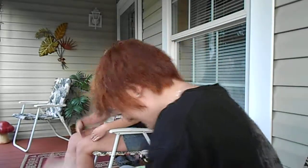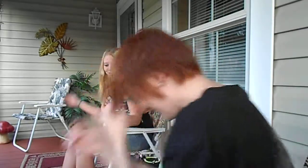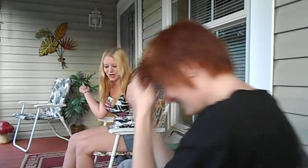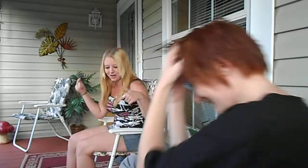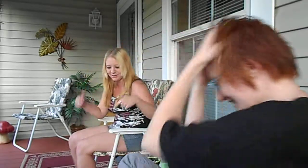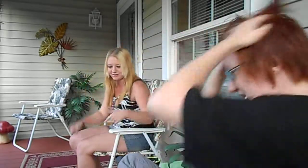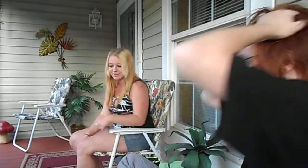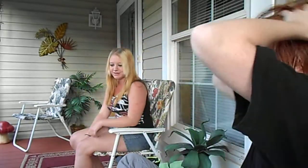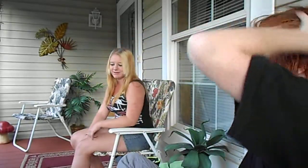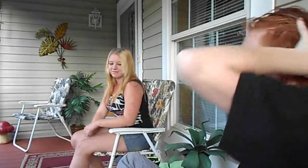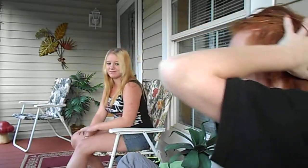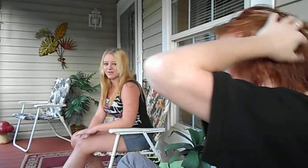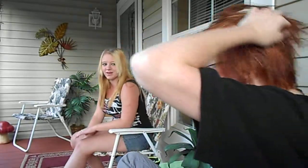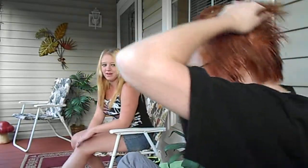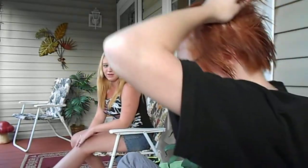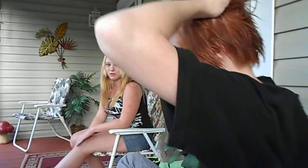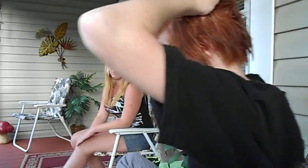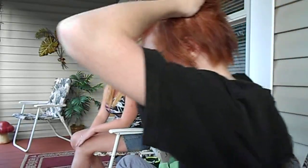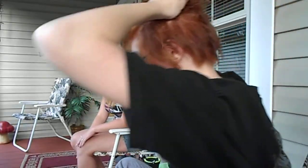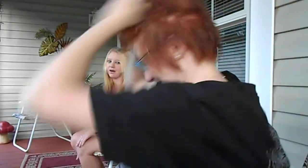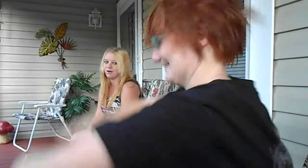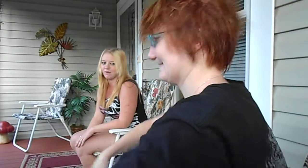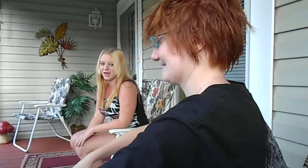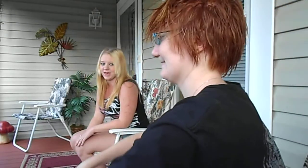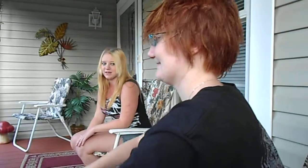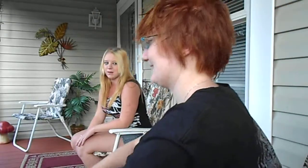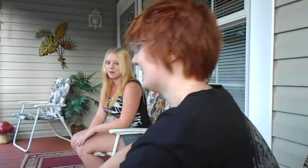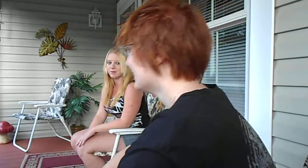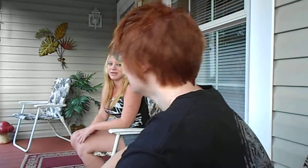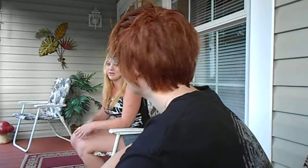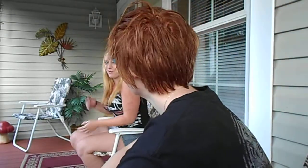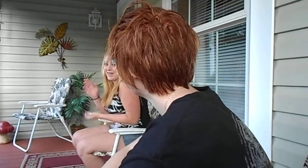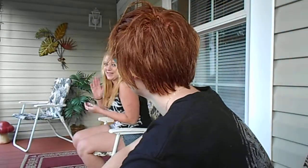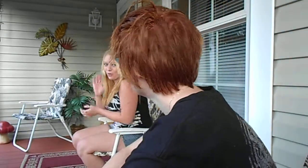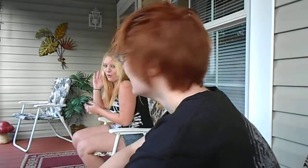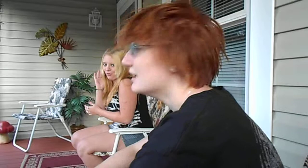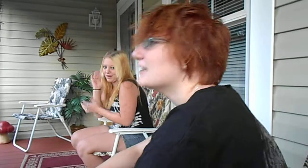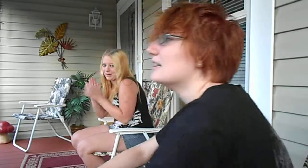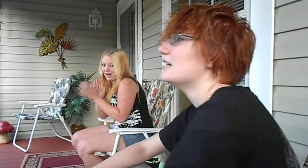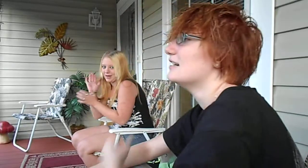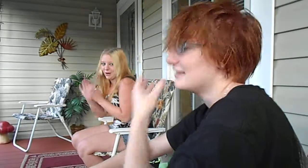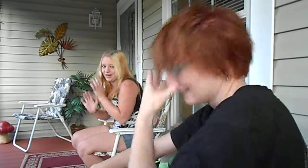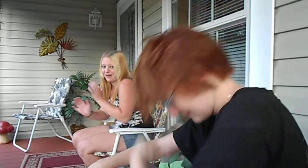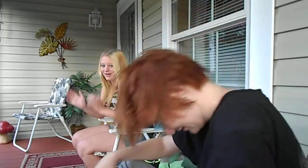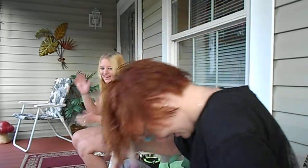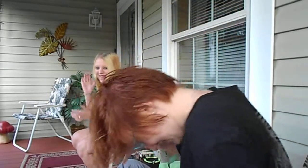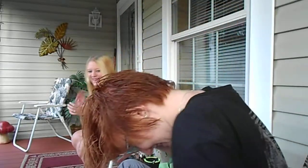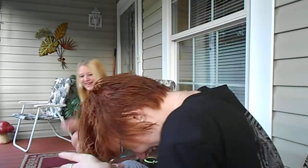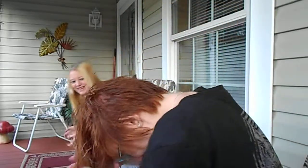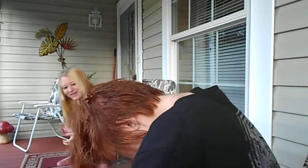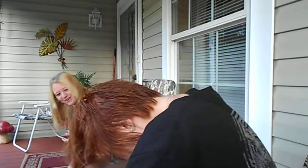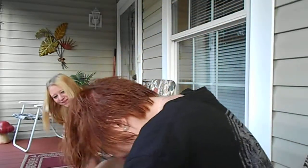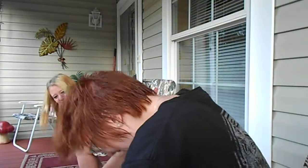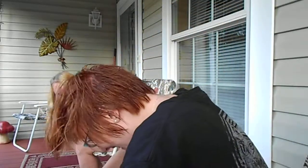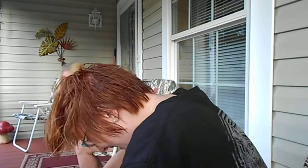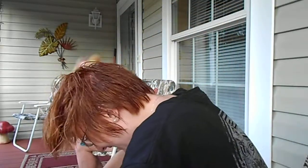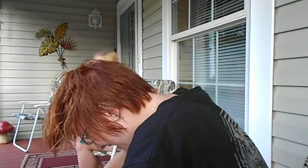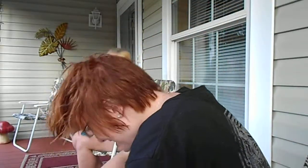Motherfucker You got a porcupine on your face Porcupine on your face I don't know what I'm saying